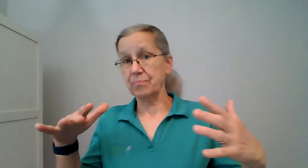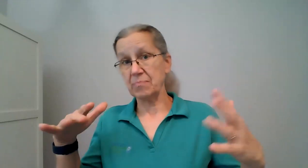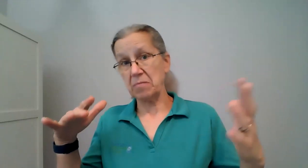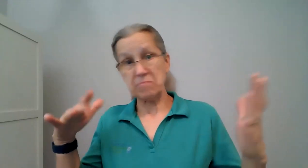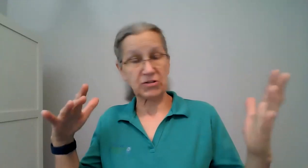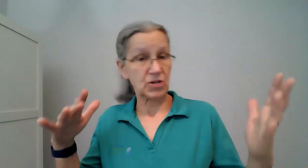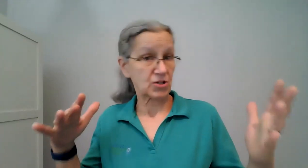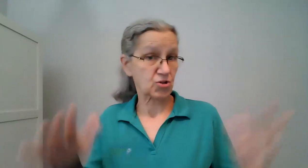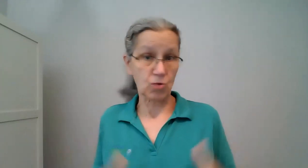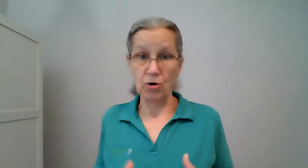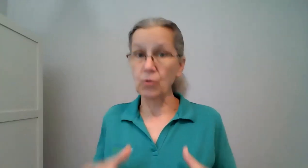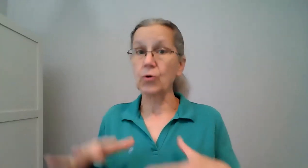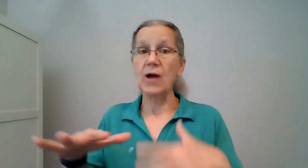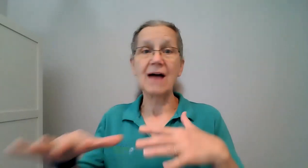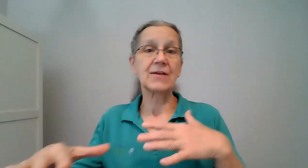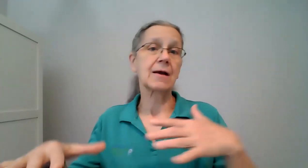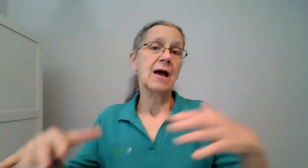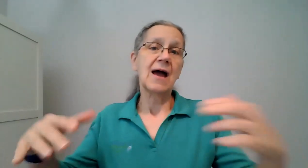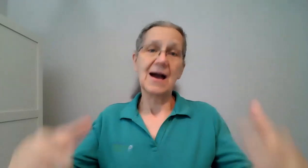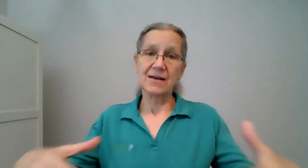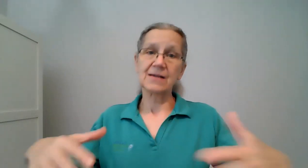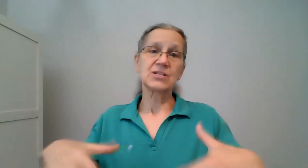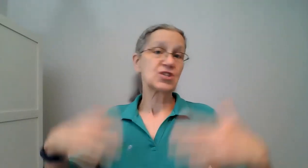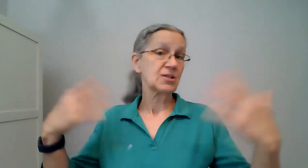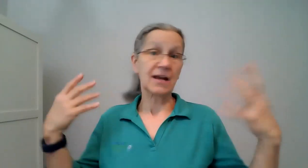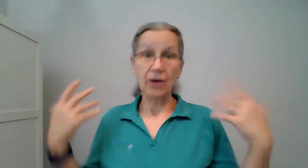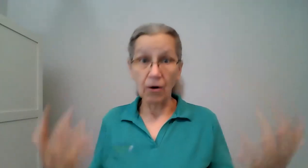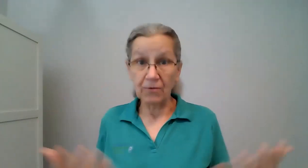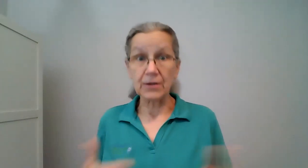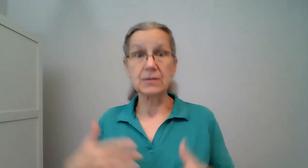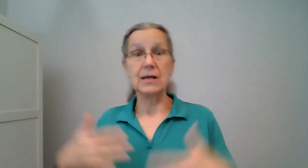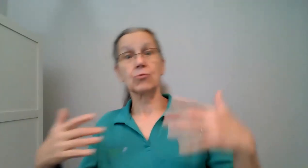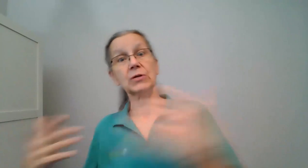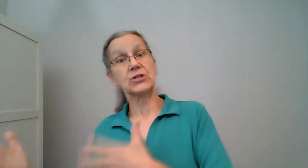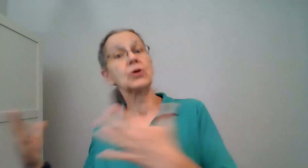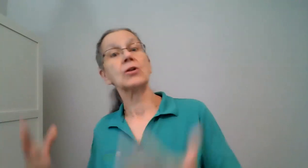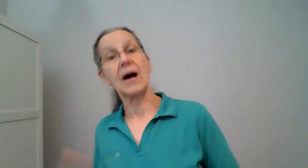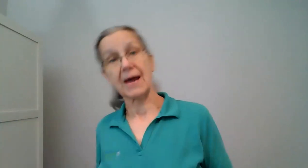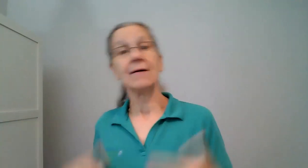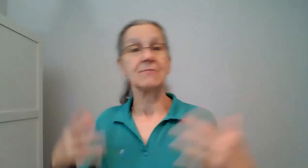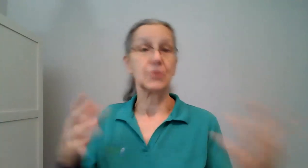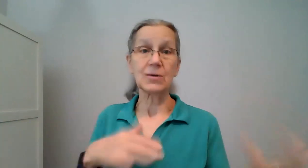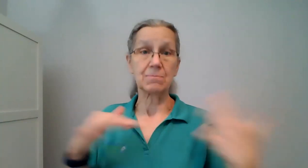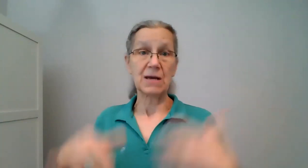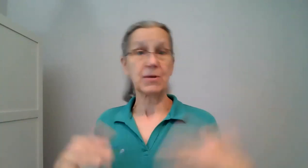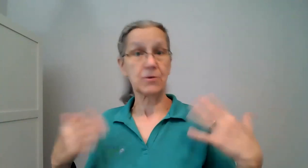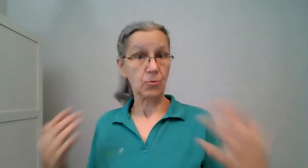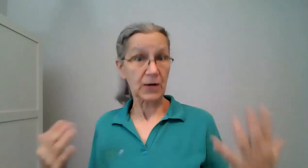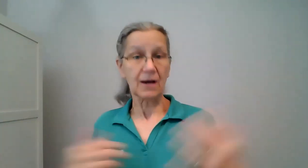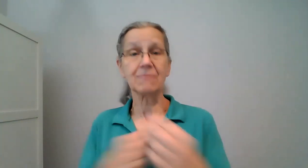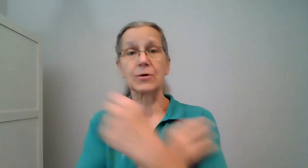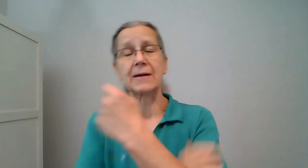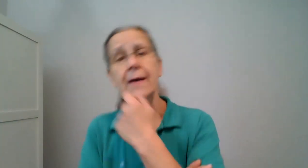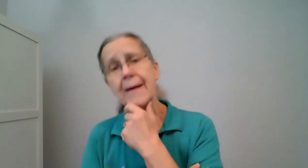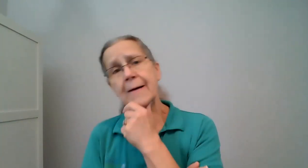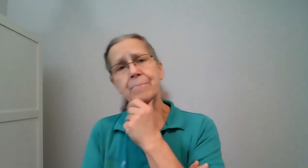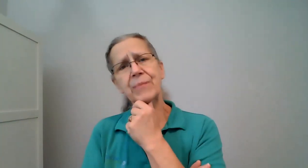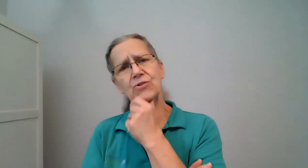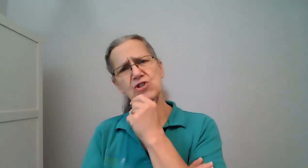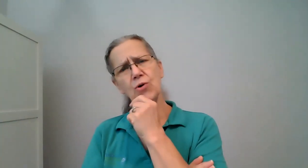a stroke or having had a condition like covid that really took a lot out of you and maybe you're recovering so